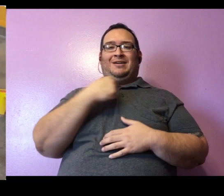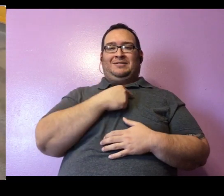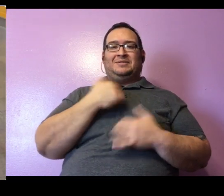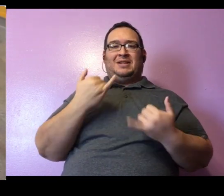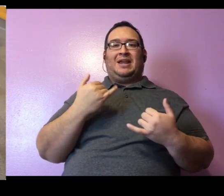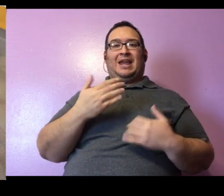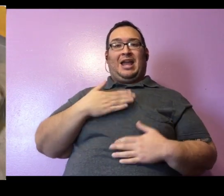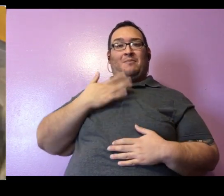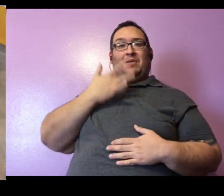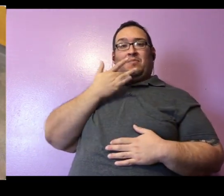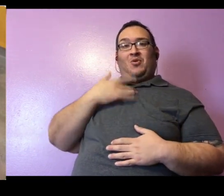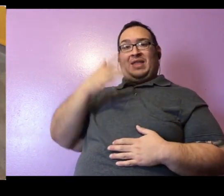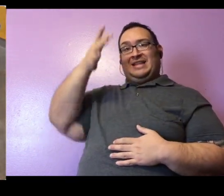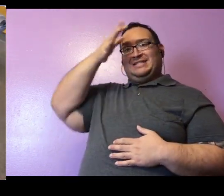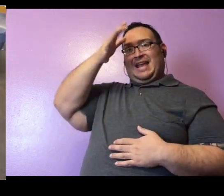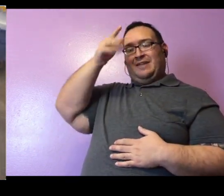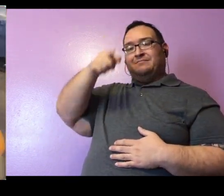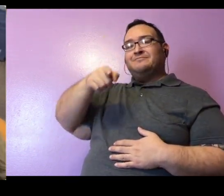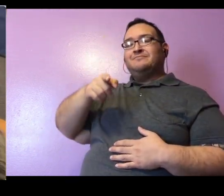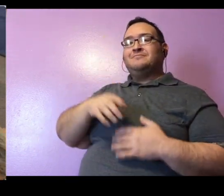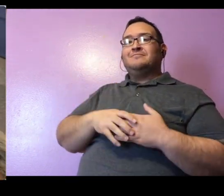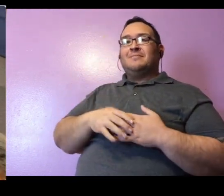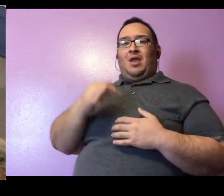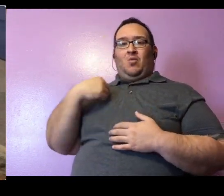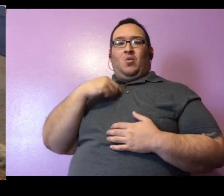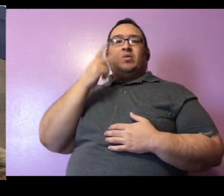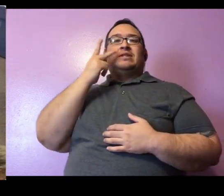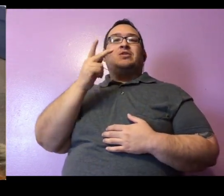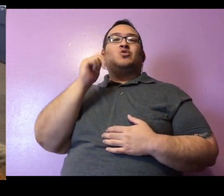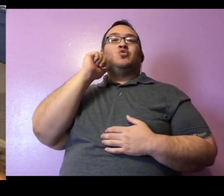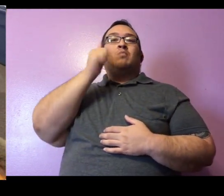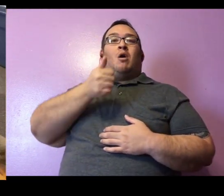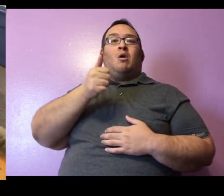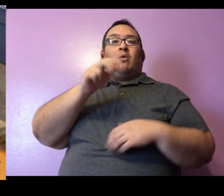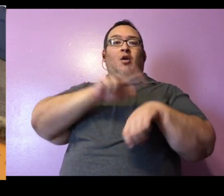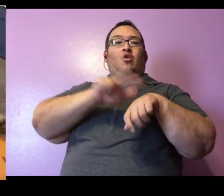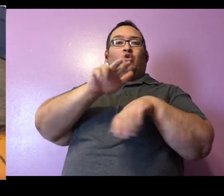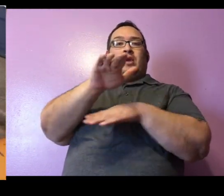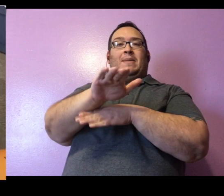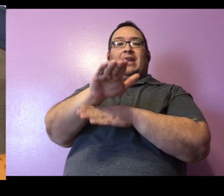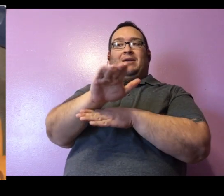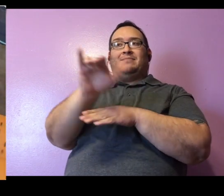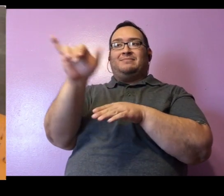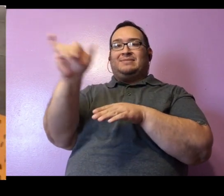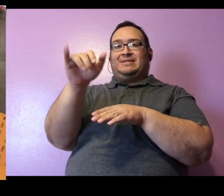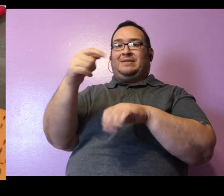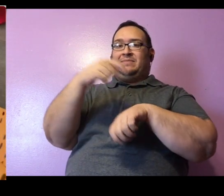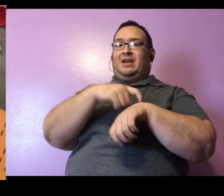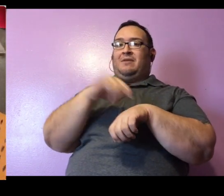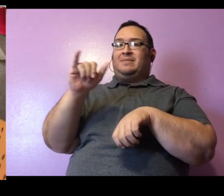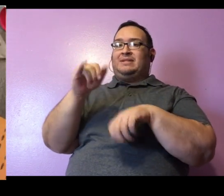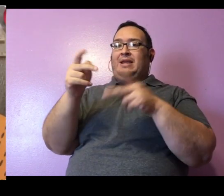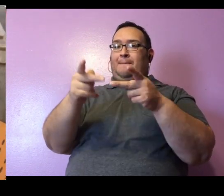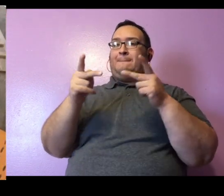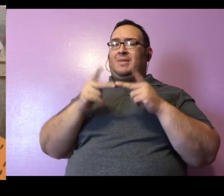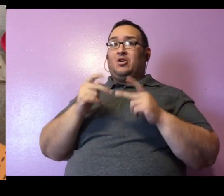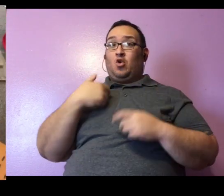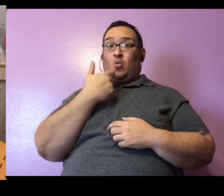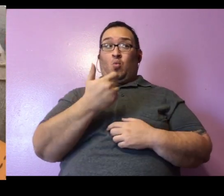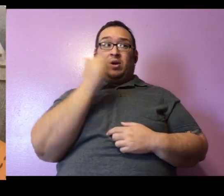today. Happy birthday, Dad. And we will see you tomorrow at 3 p.m., same time, same place. Yeah, remember to tune in every day